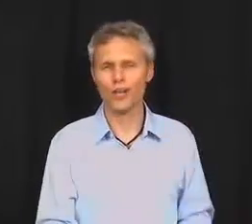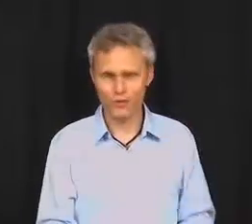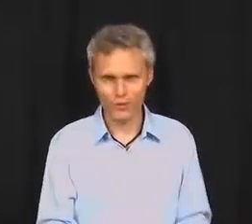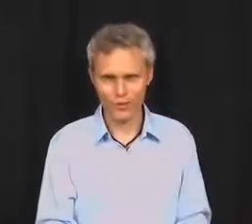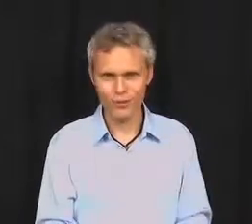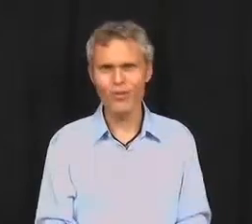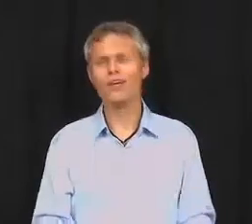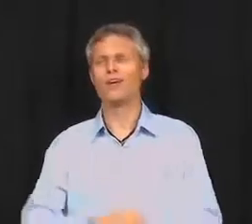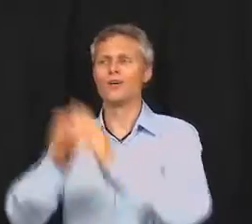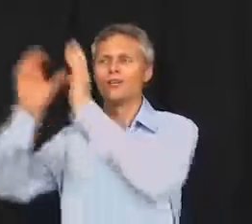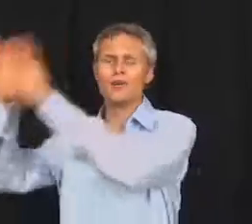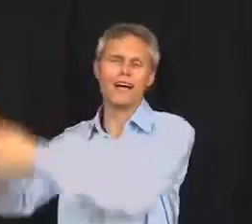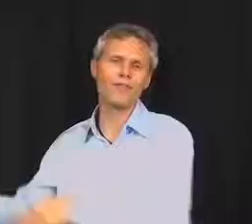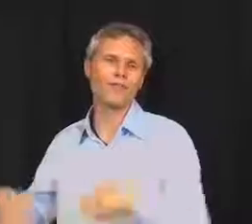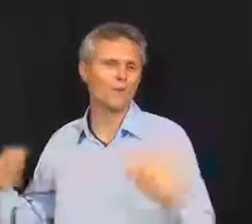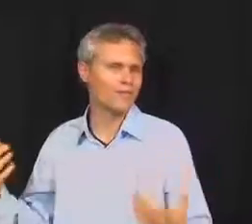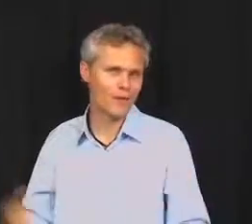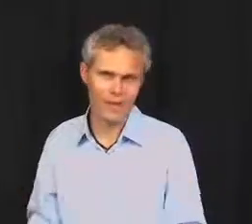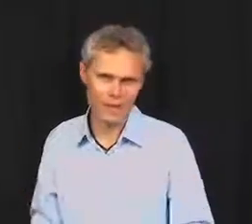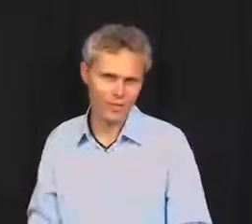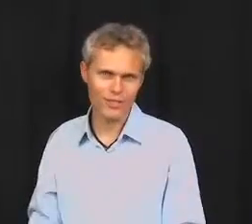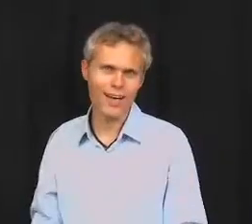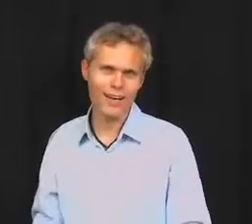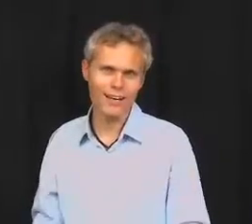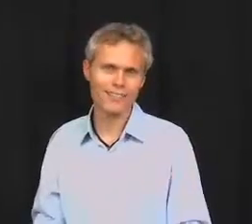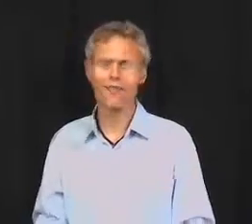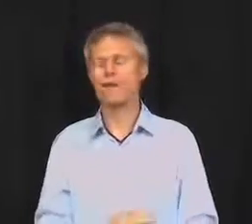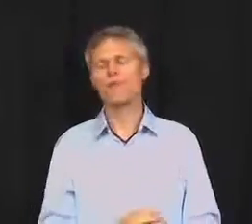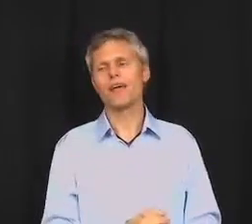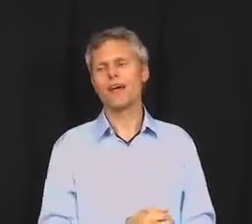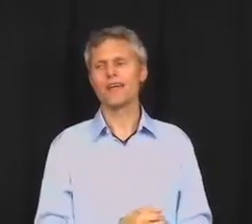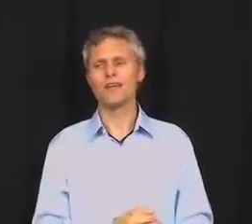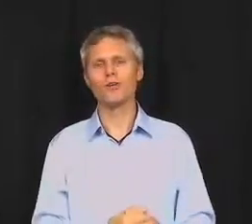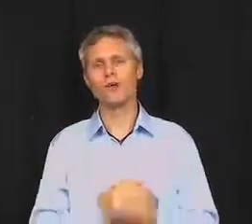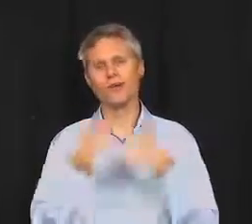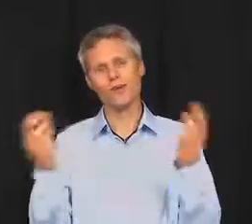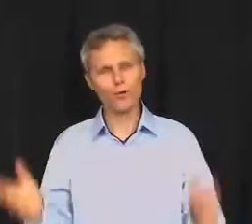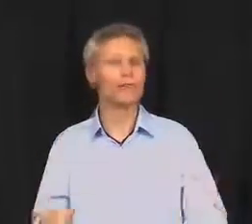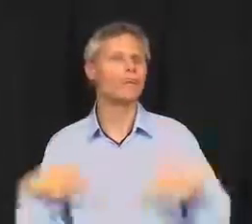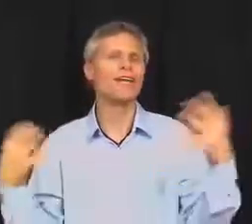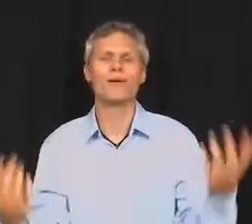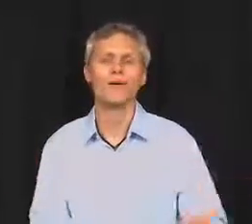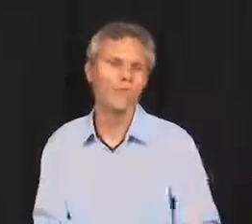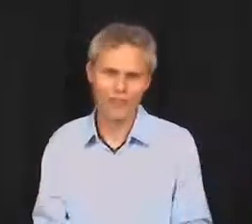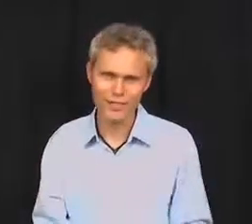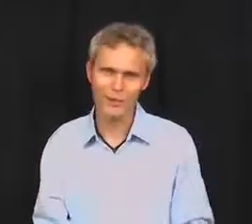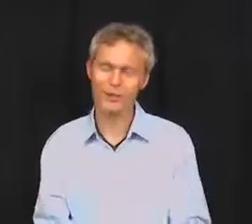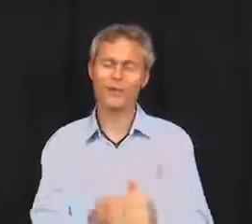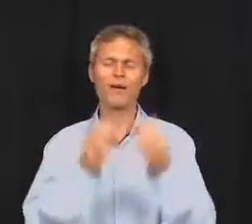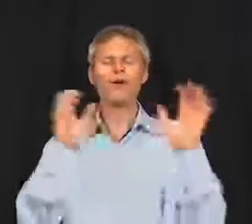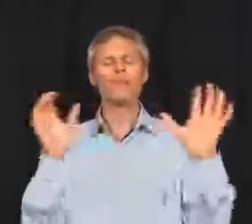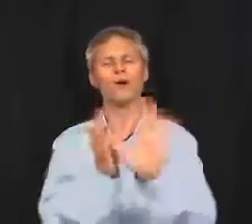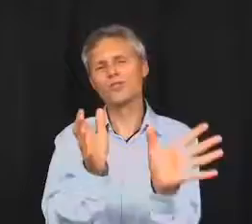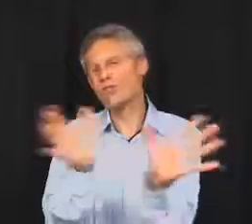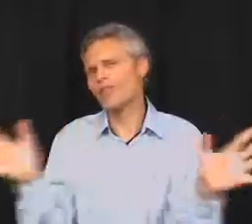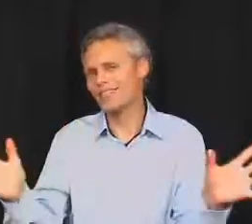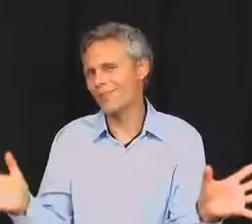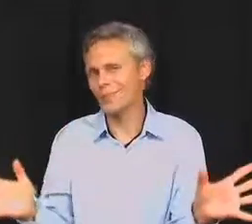junk food. You know you should be out there doing some kind of exercise. And you know you should be eating more vegetables. I mean, those three simple